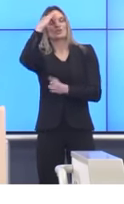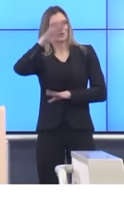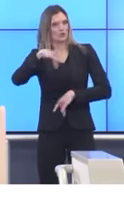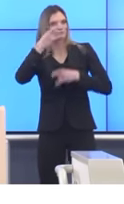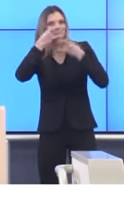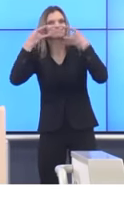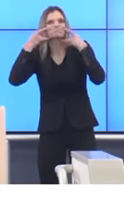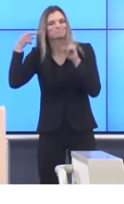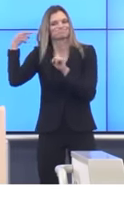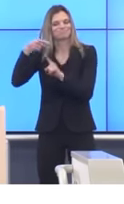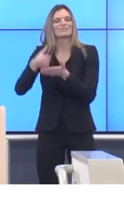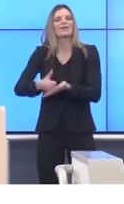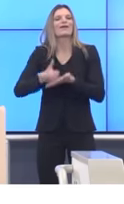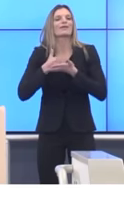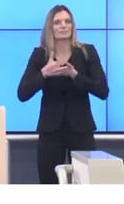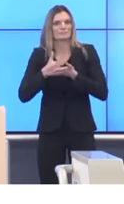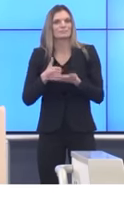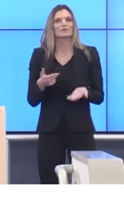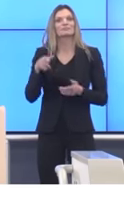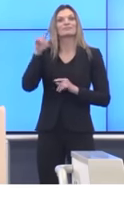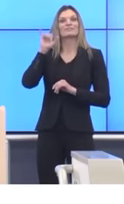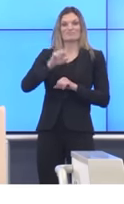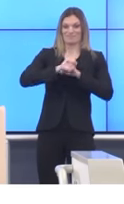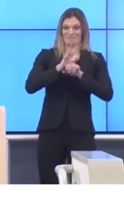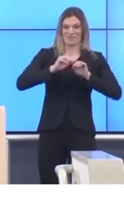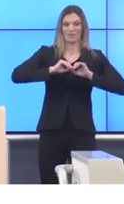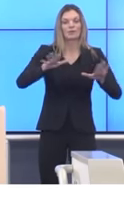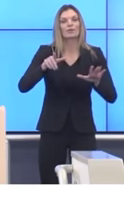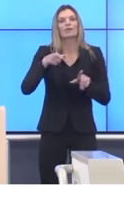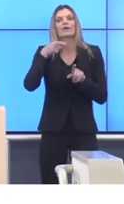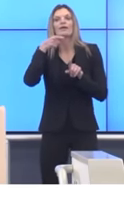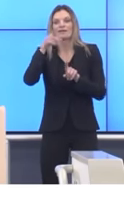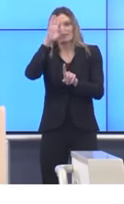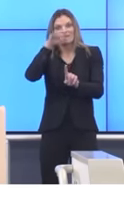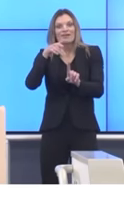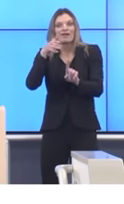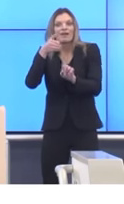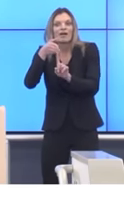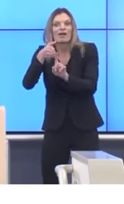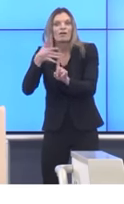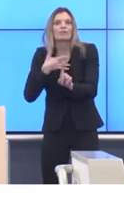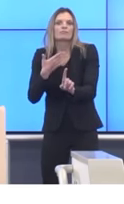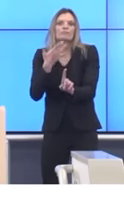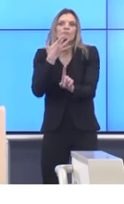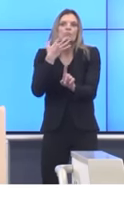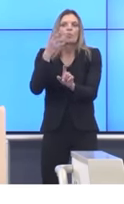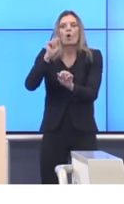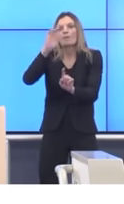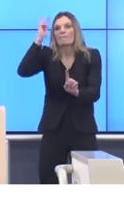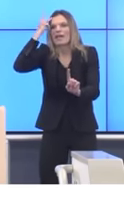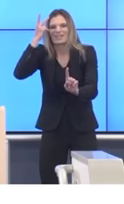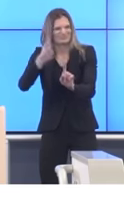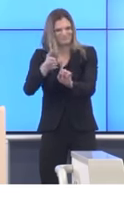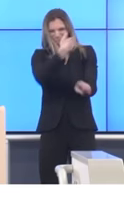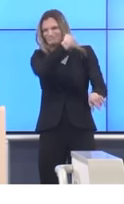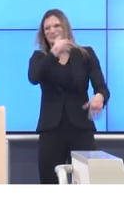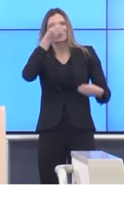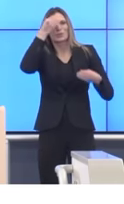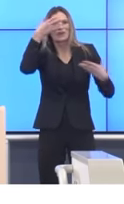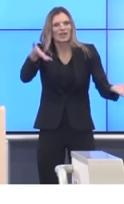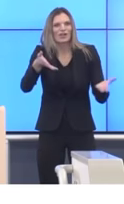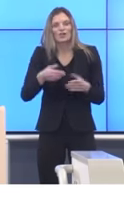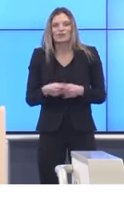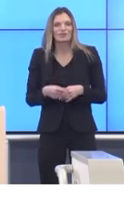politics, doesn't care about where we live, where we're from, who we are, what we believe. This is the best tool that we have. And we all have